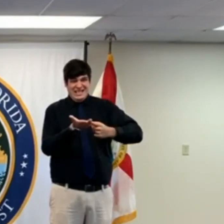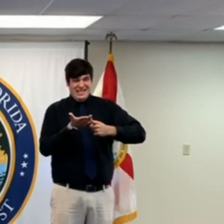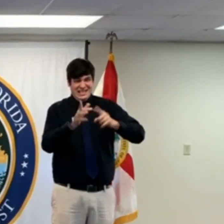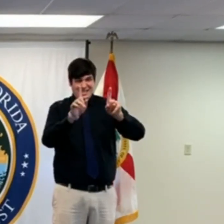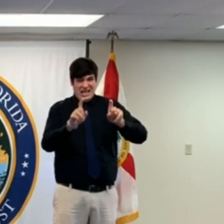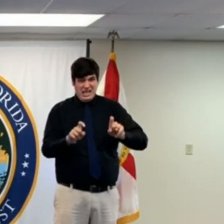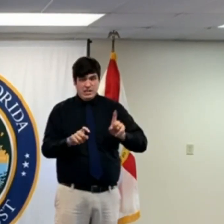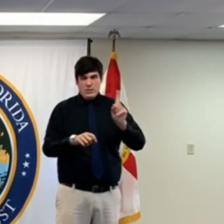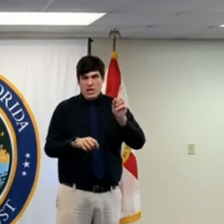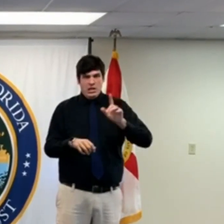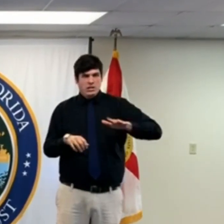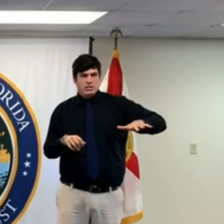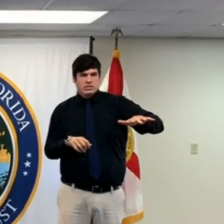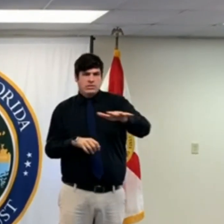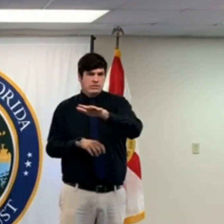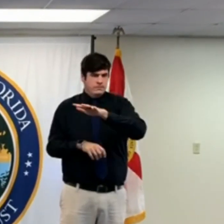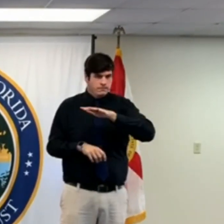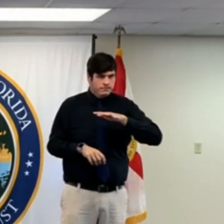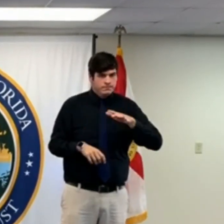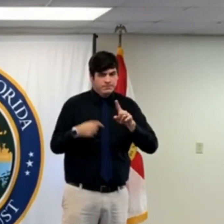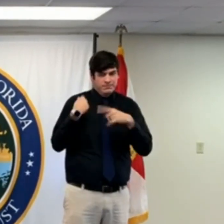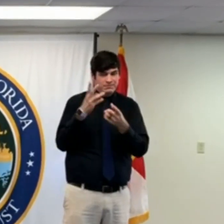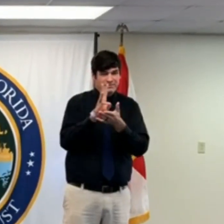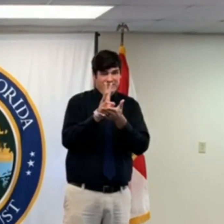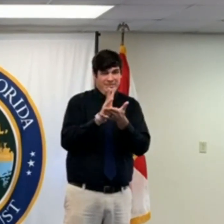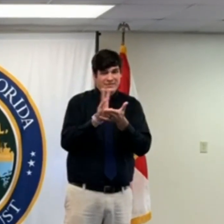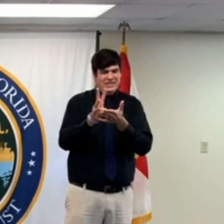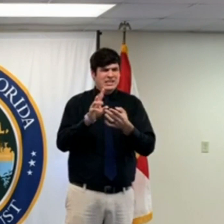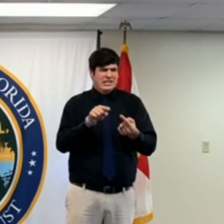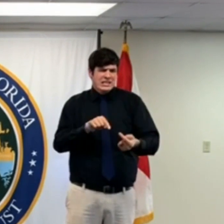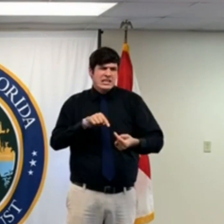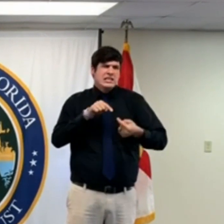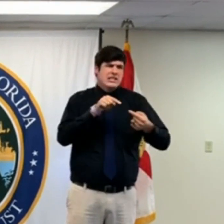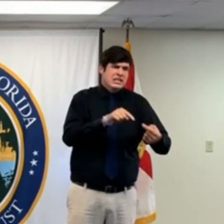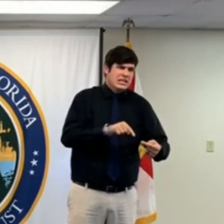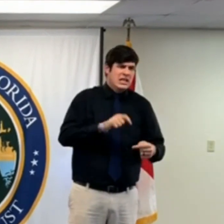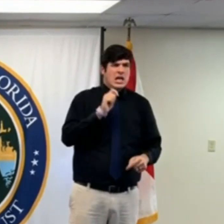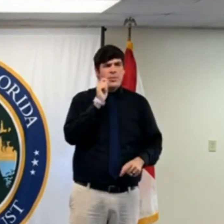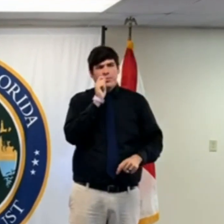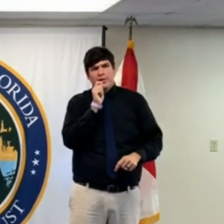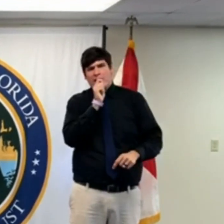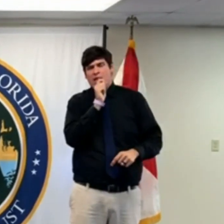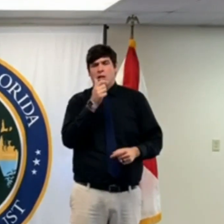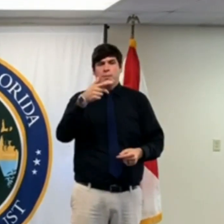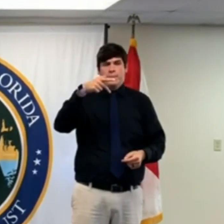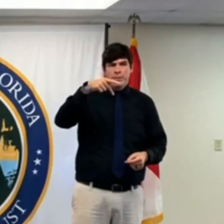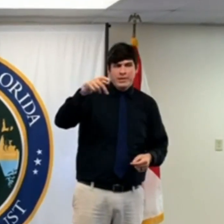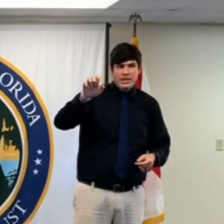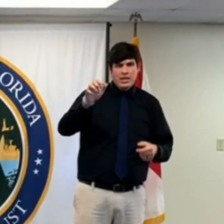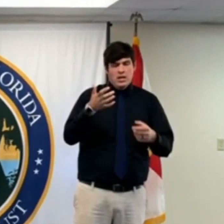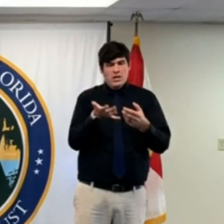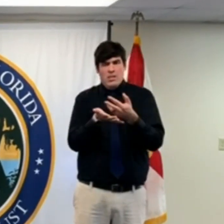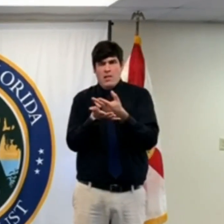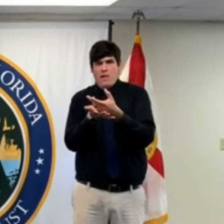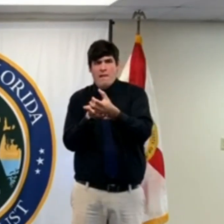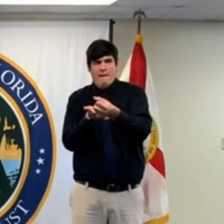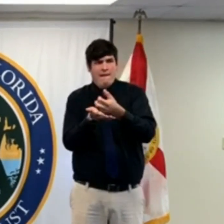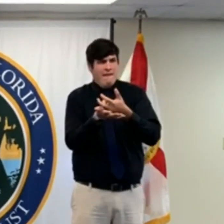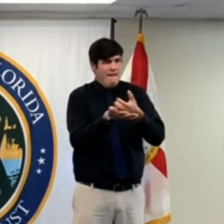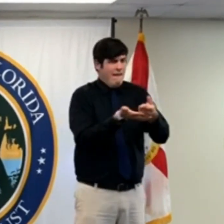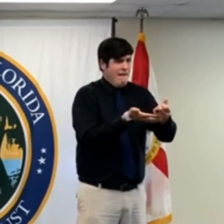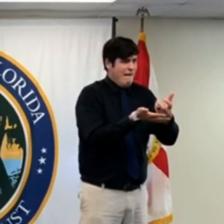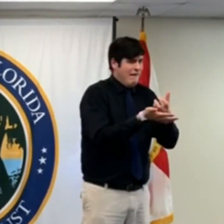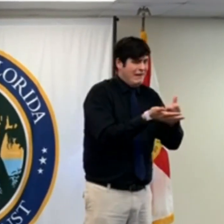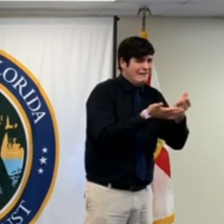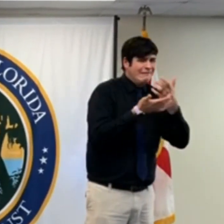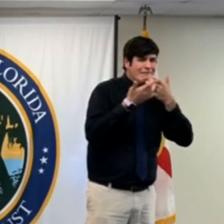struggles that we've had over the last six weeks, you mentioned, not only was swabbing capabilities and testing availability and PPE availability,